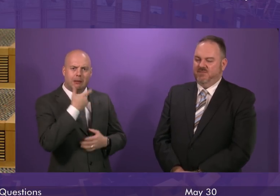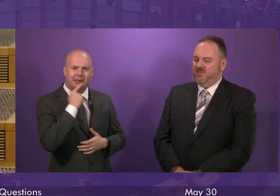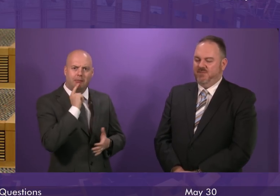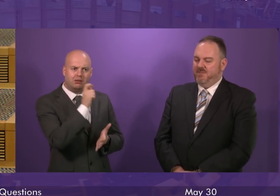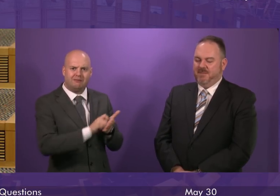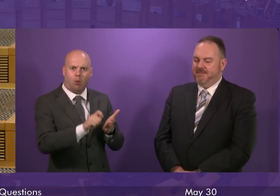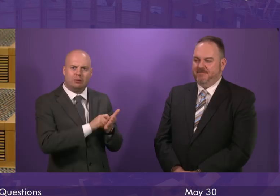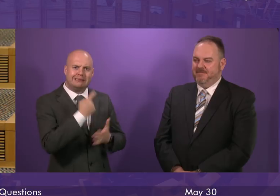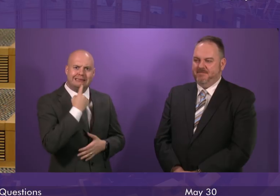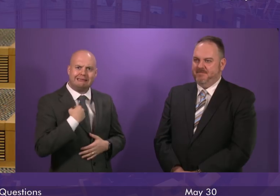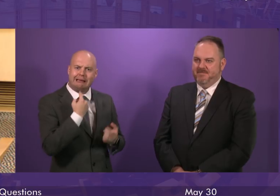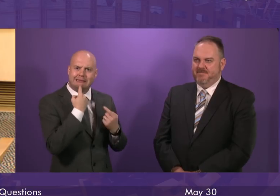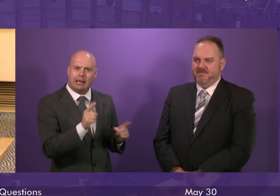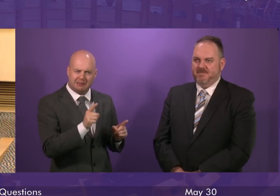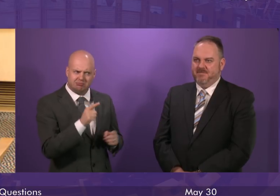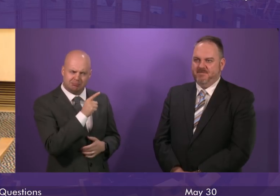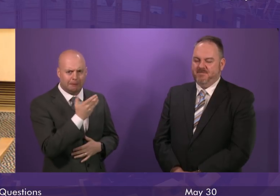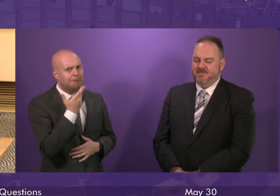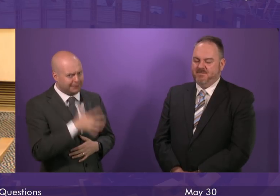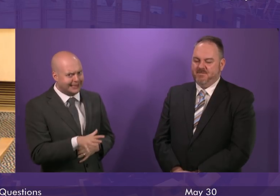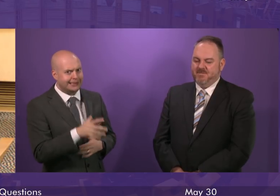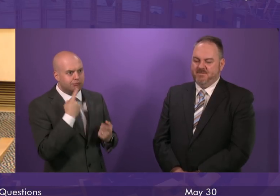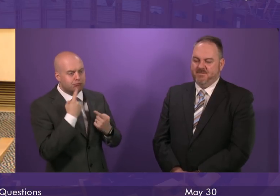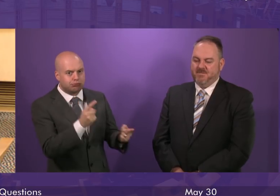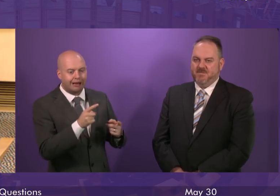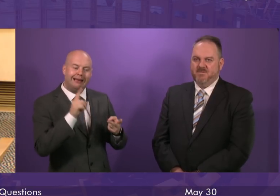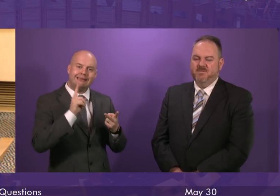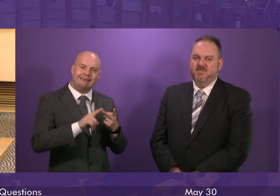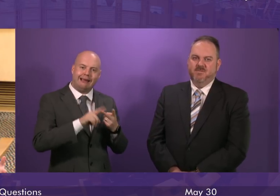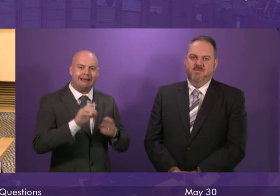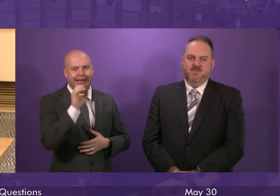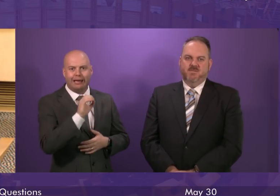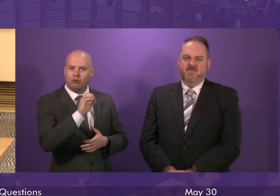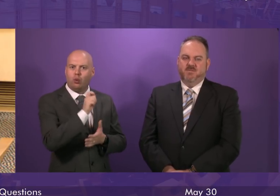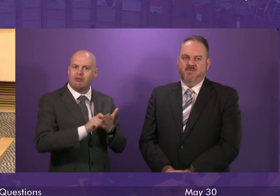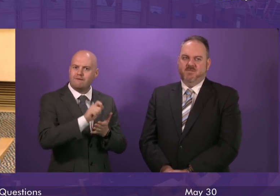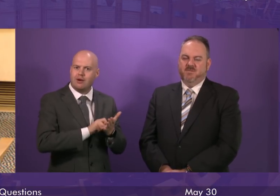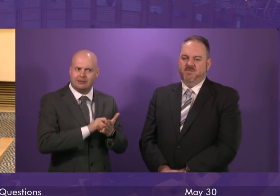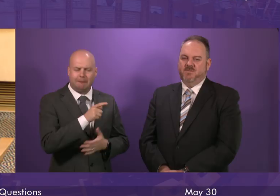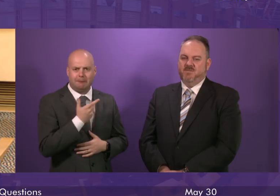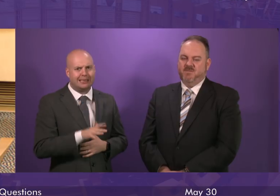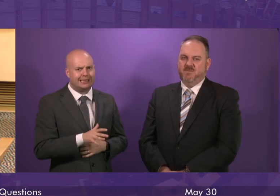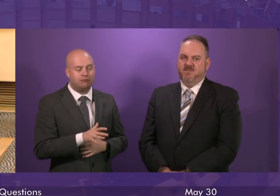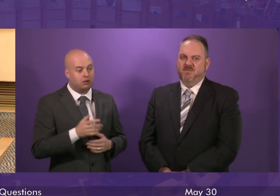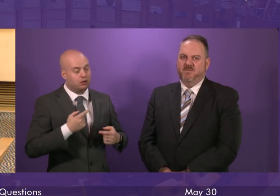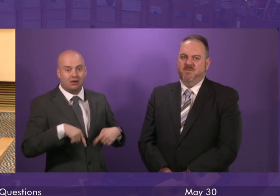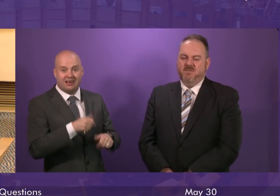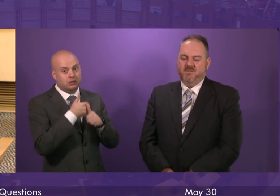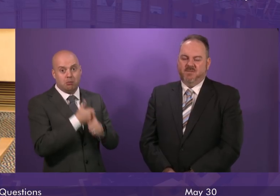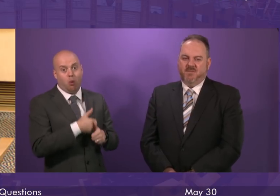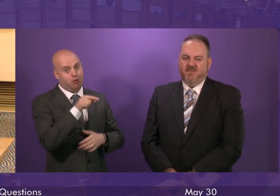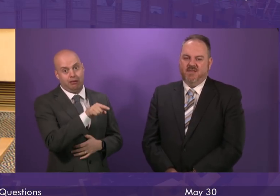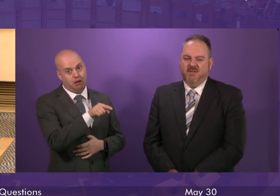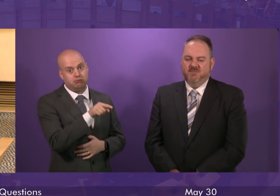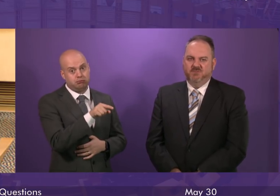I think he did mention a second EU referendum. The SNP supports a second EU referendum and I think there